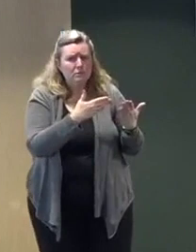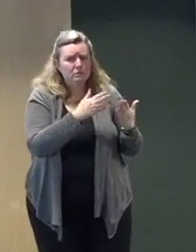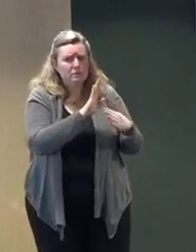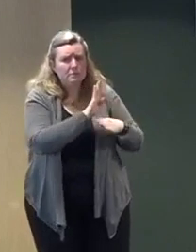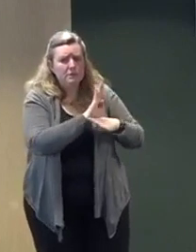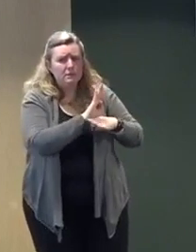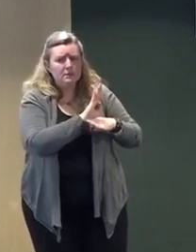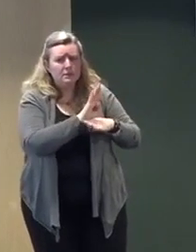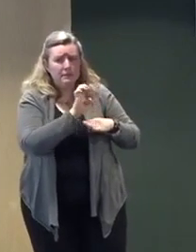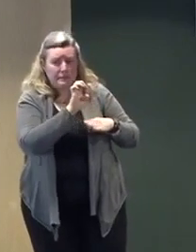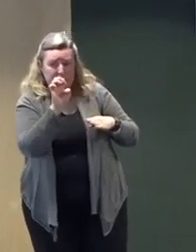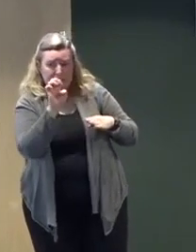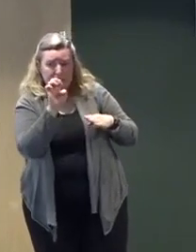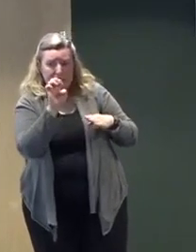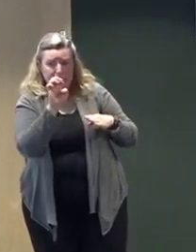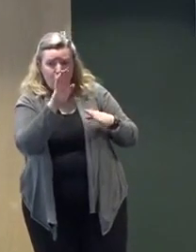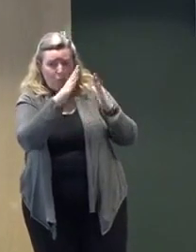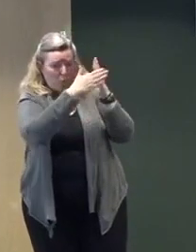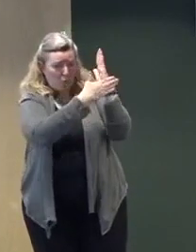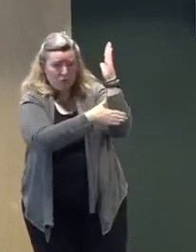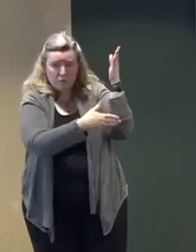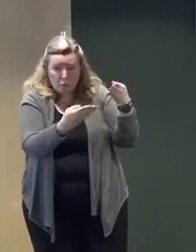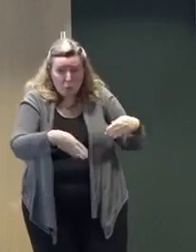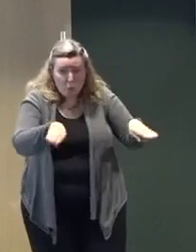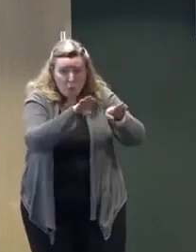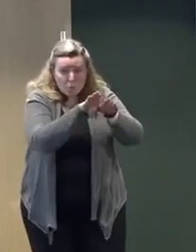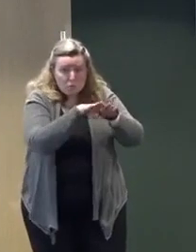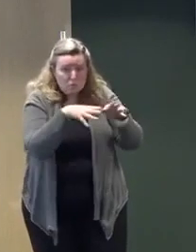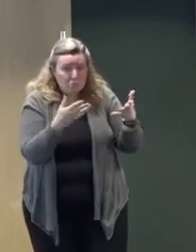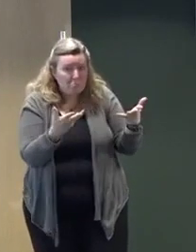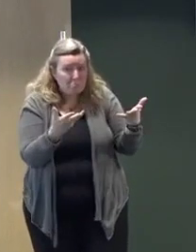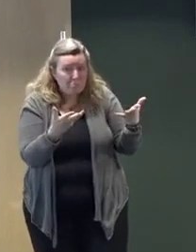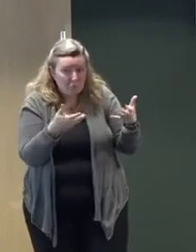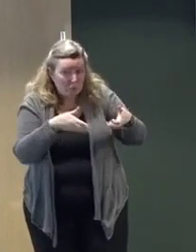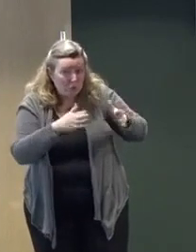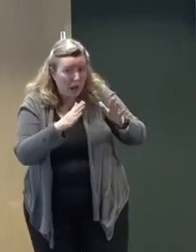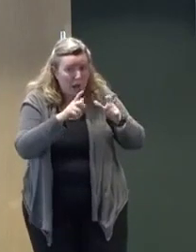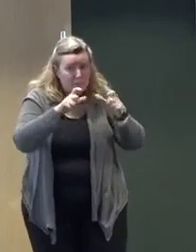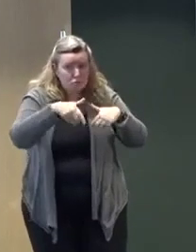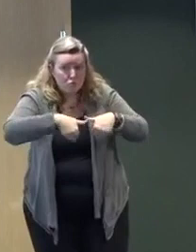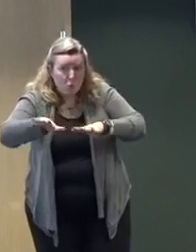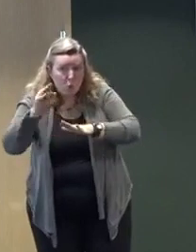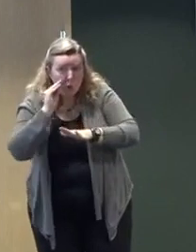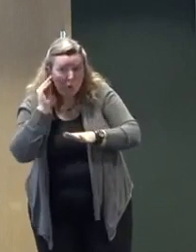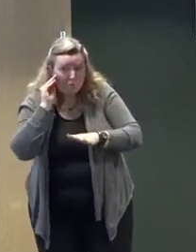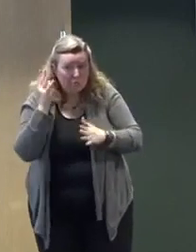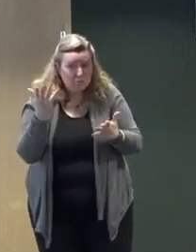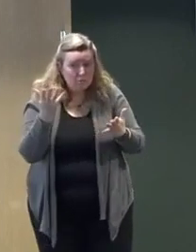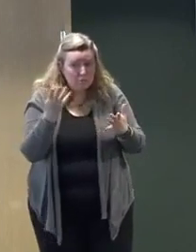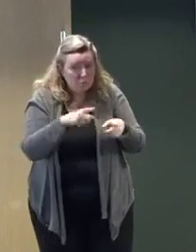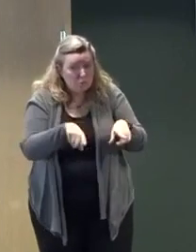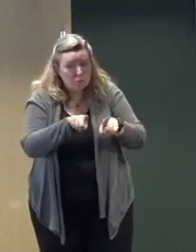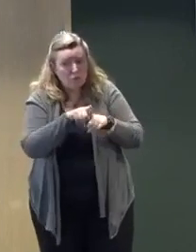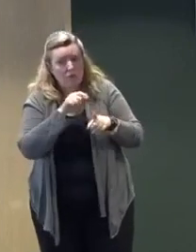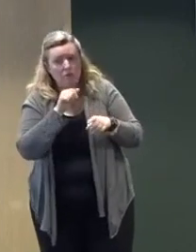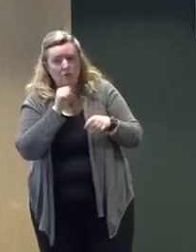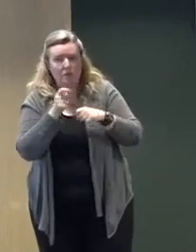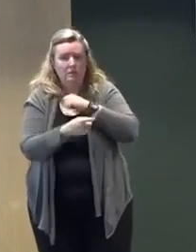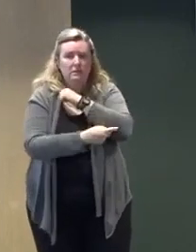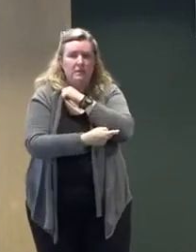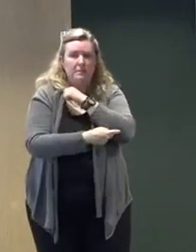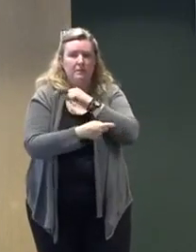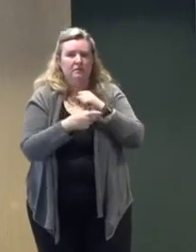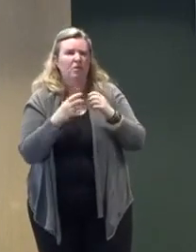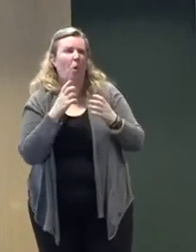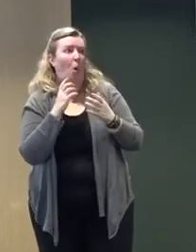state, to shut down to help both employees and to not tempt people to go out of their home? Yeah, I mean, I think people should use, whether it's a business or an